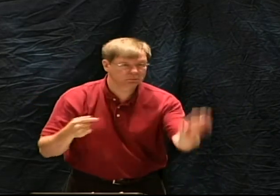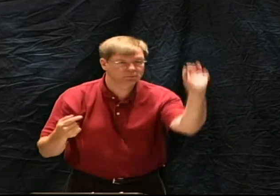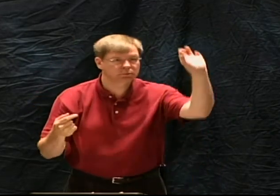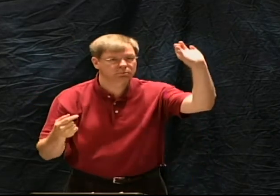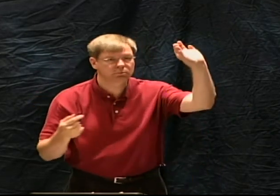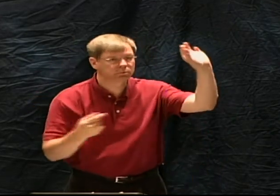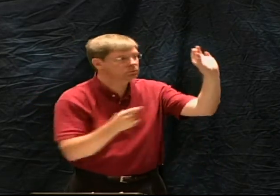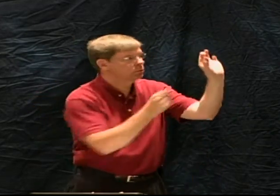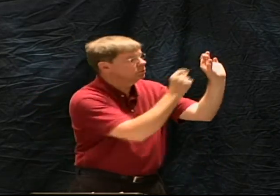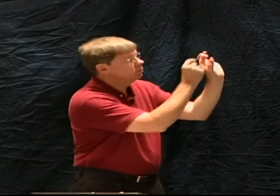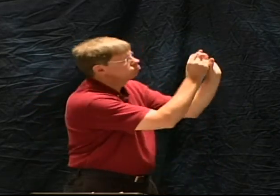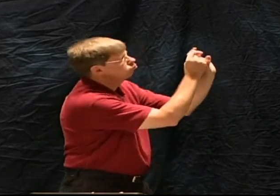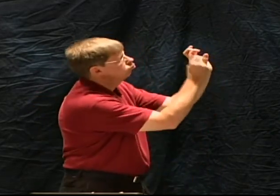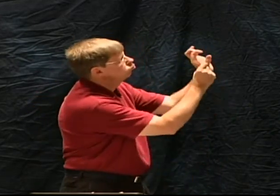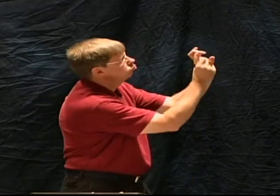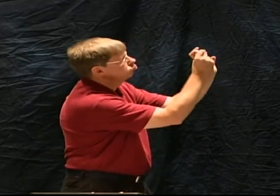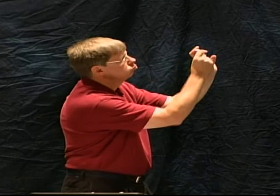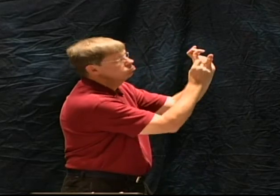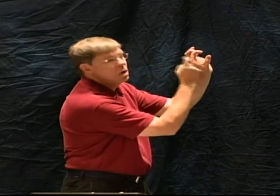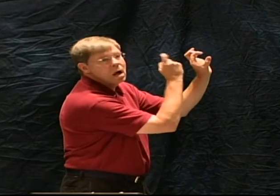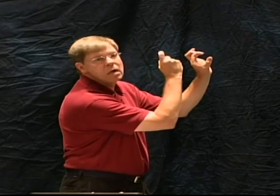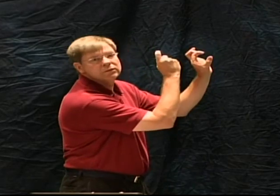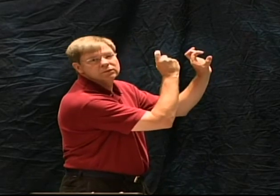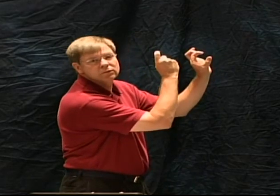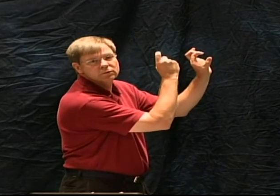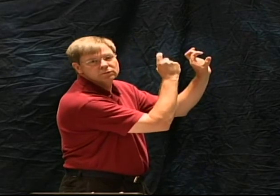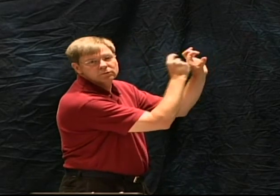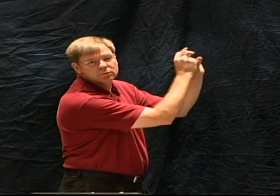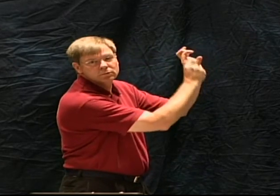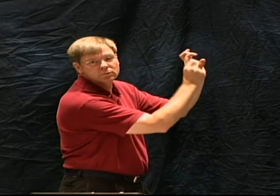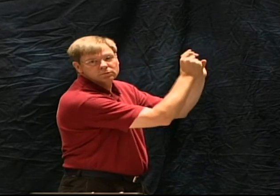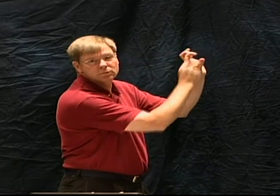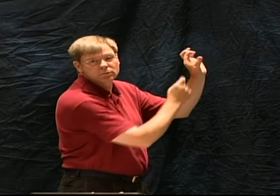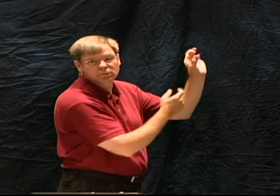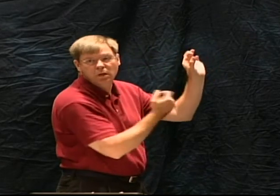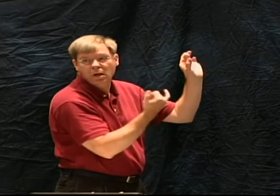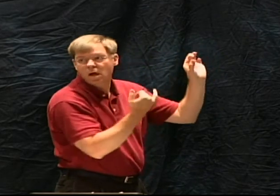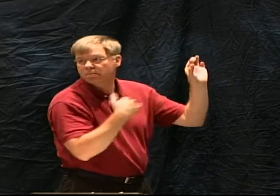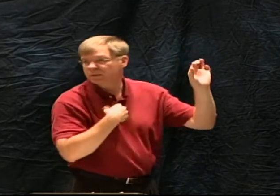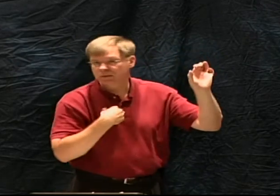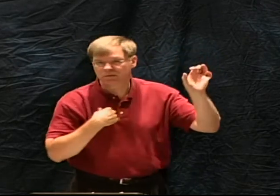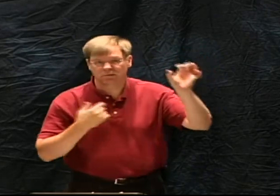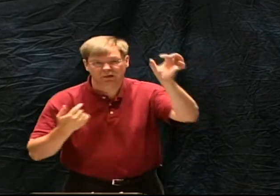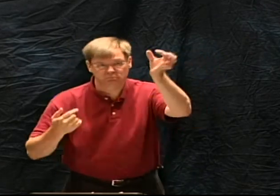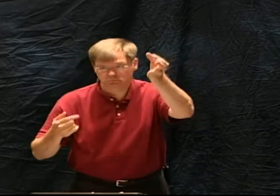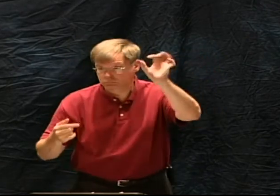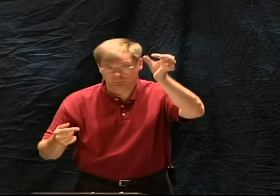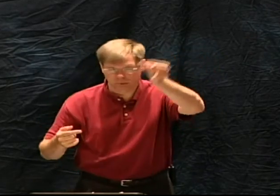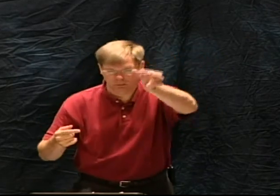and now we're going to put an X on one of those